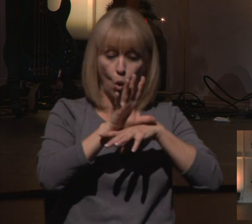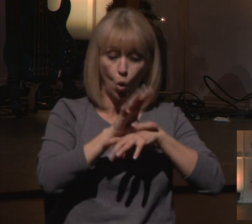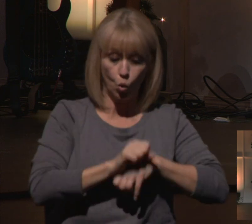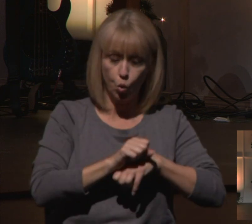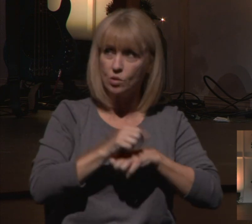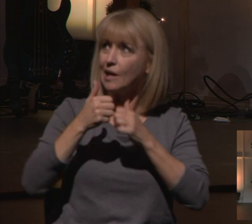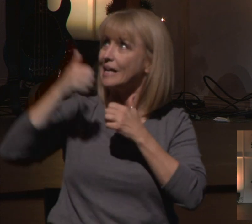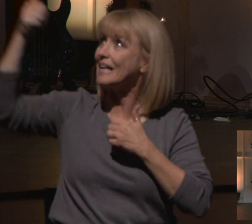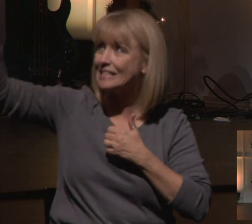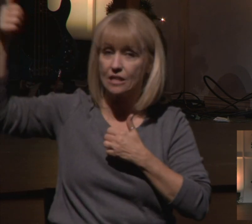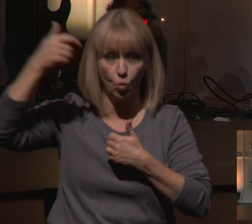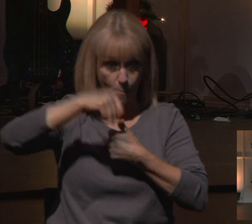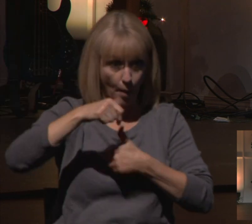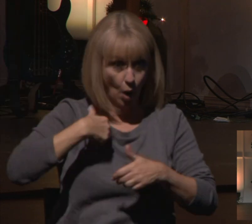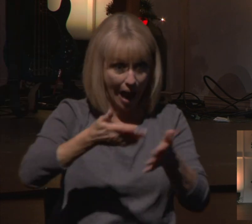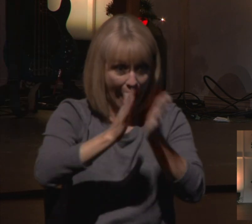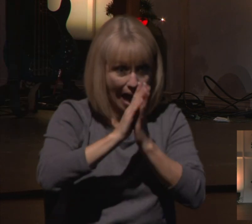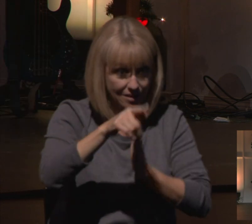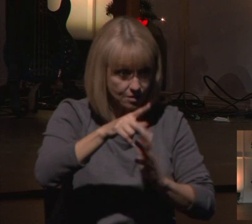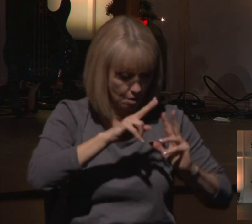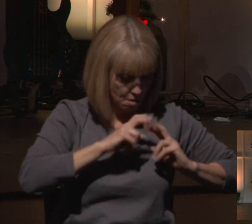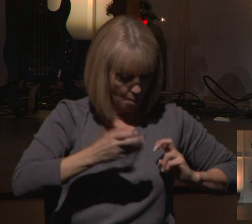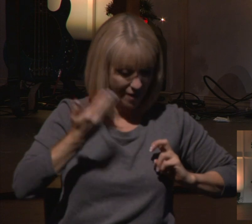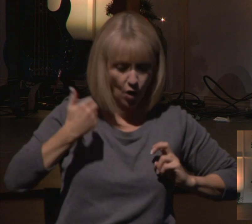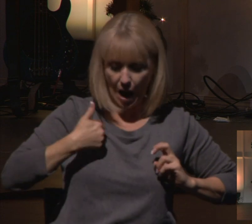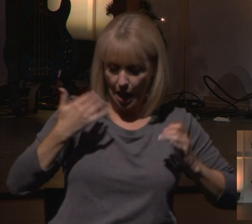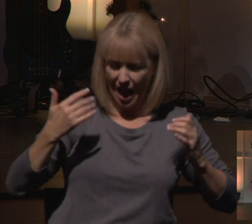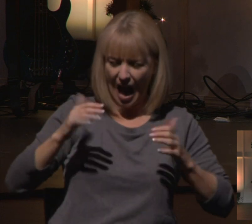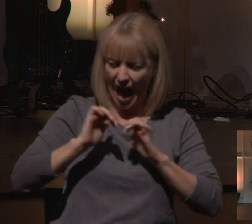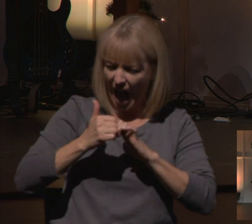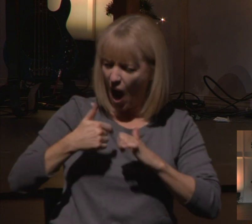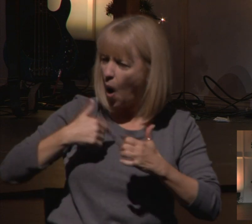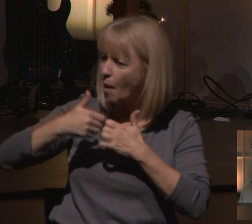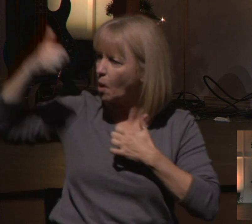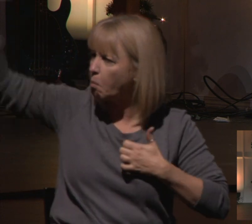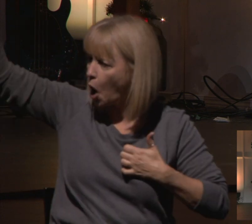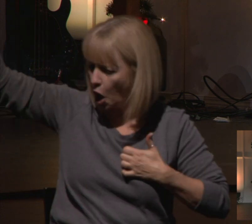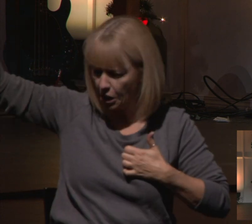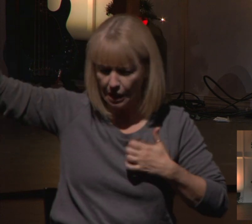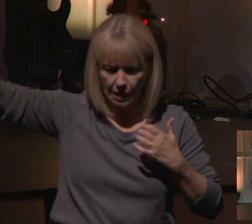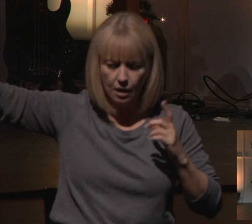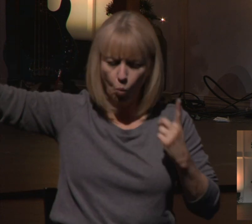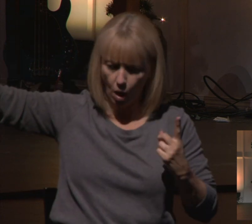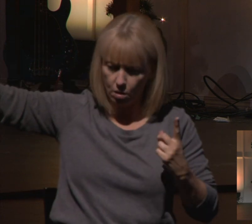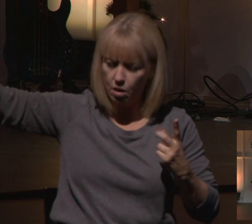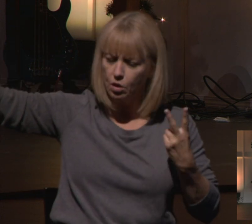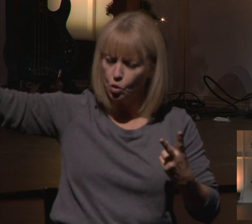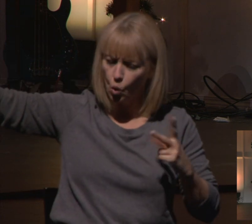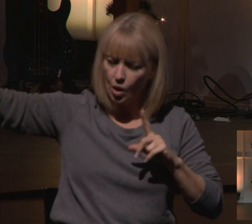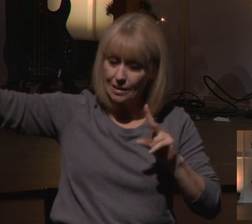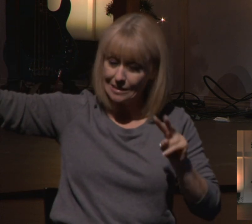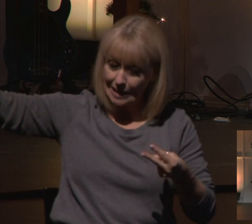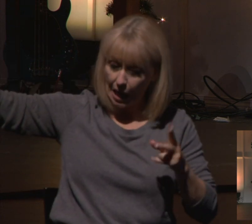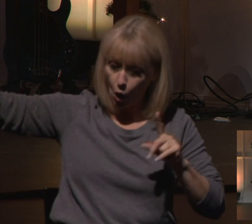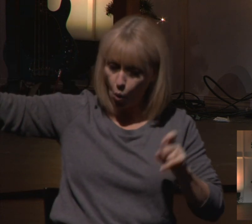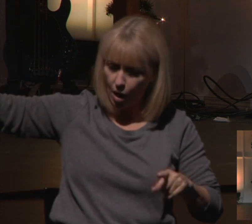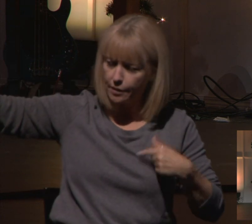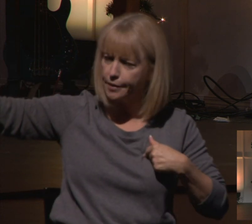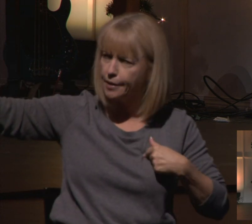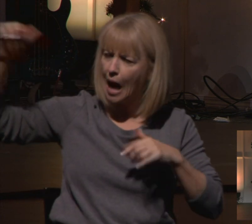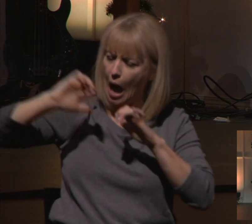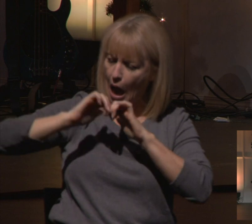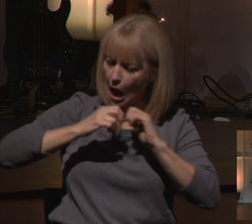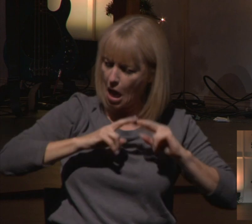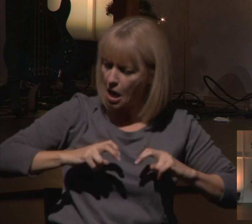distanced from God? But the follow-up question is what do I need to do to draw closer to God today? What are those habits that I had